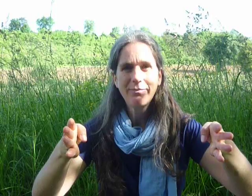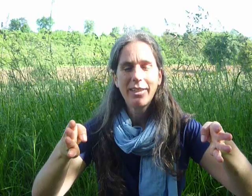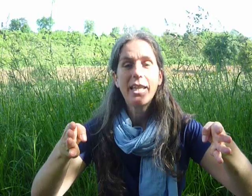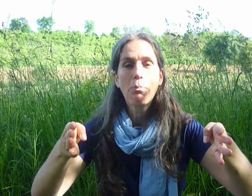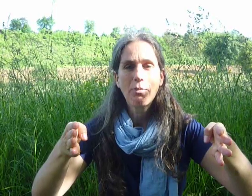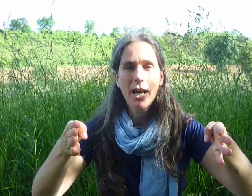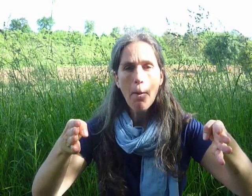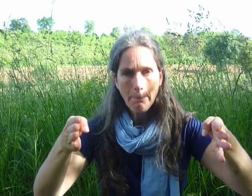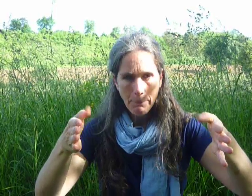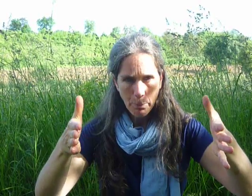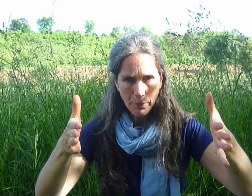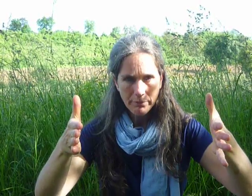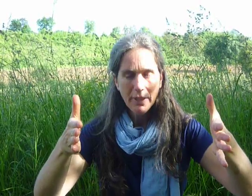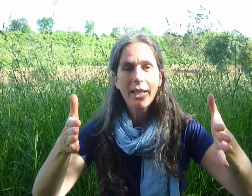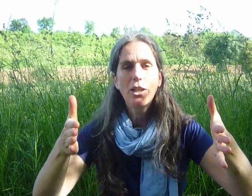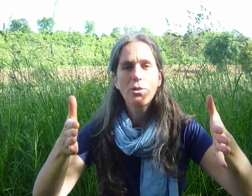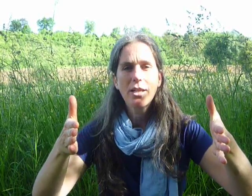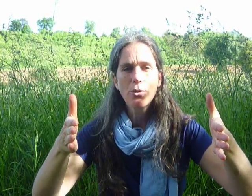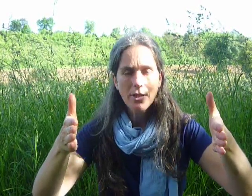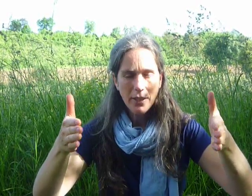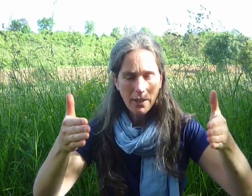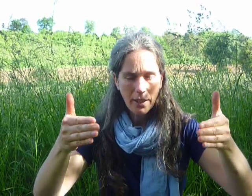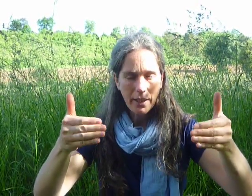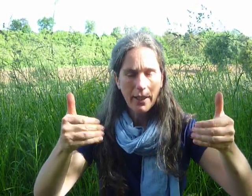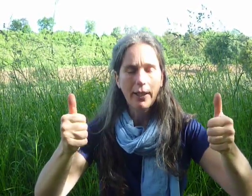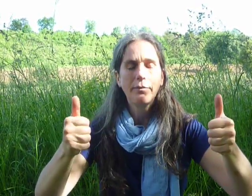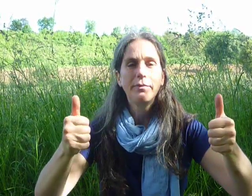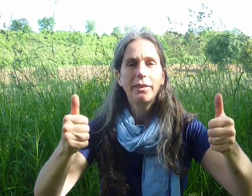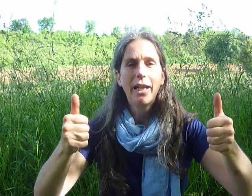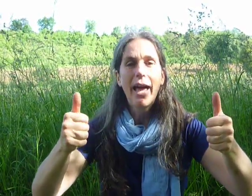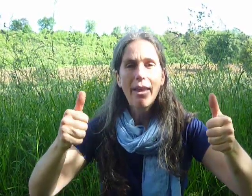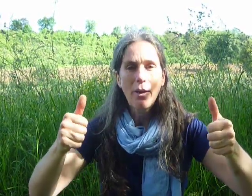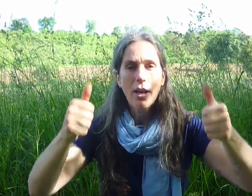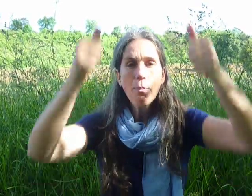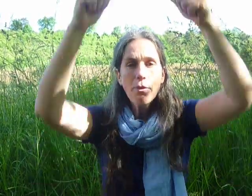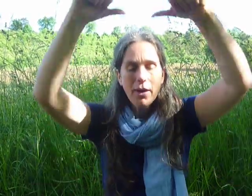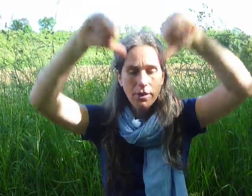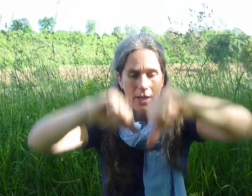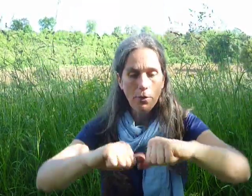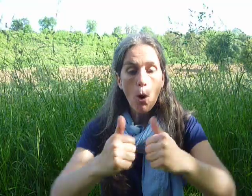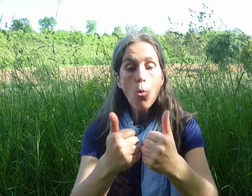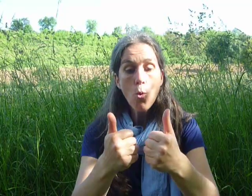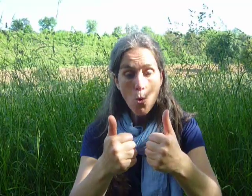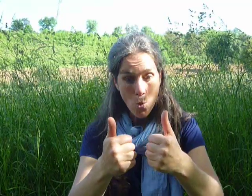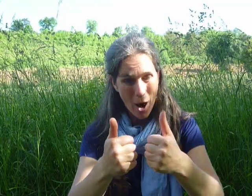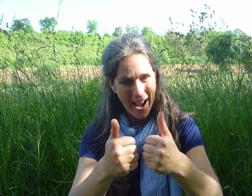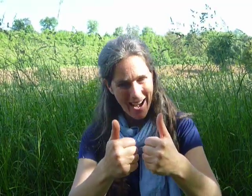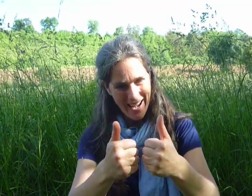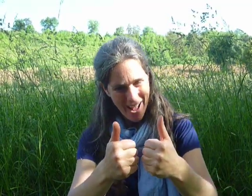They popped out. Pop. They closed their doors. And they went up the mountain, down the mountain. Oh, hello.